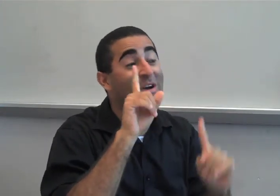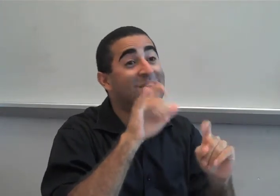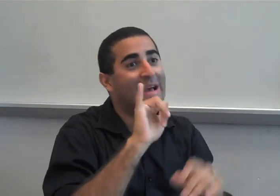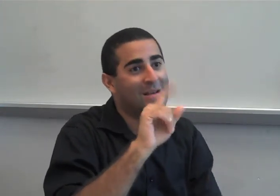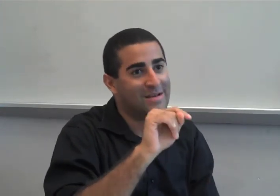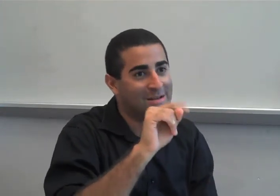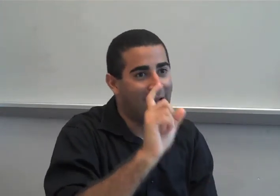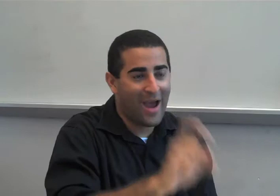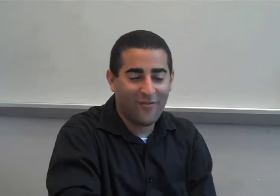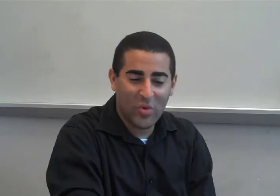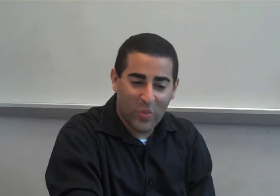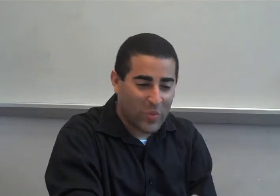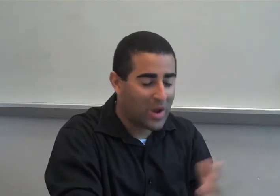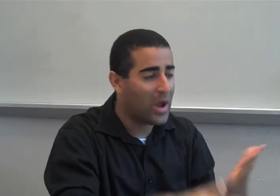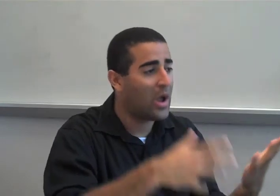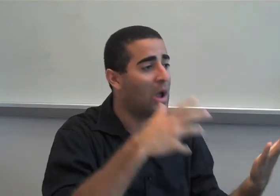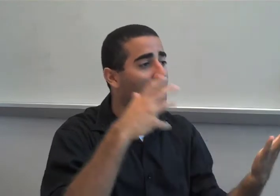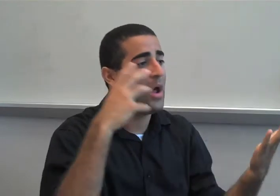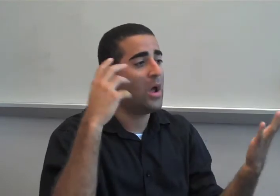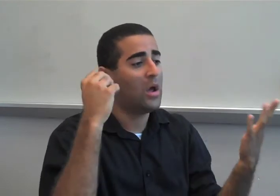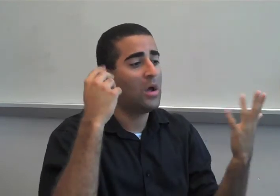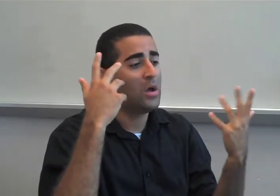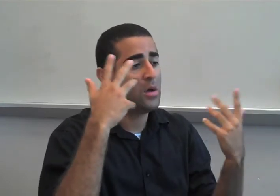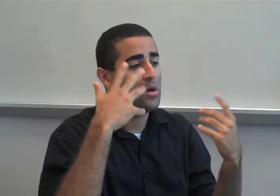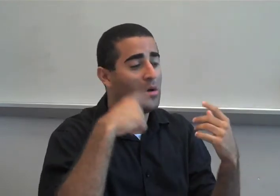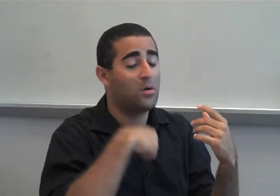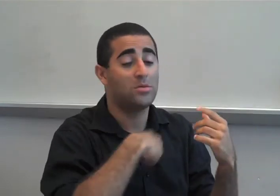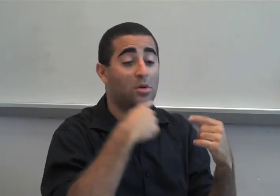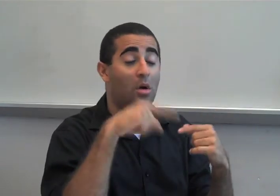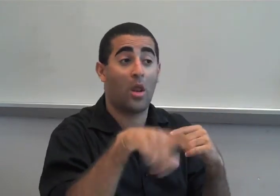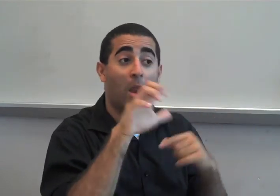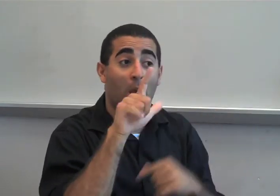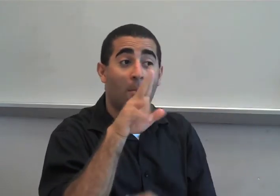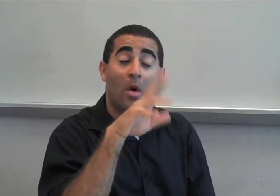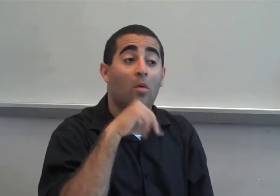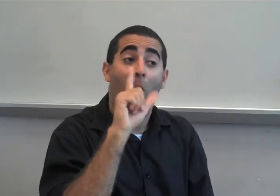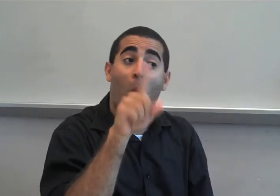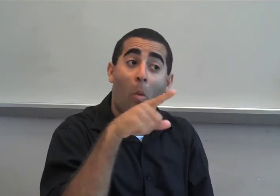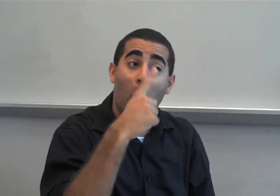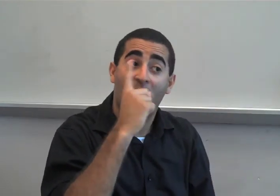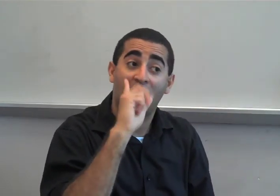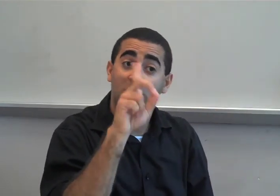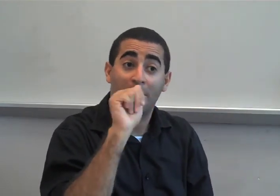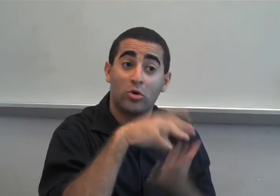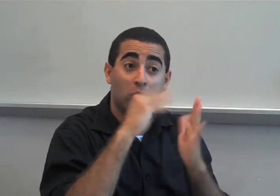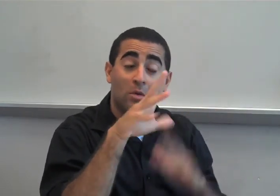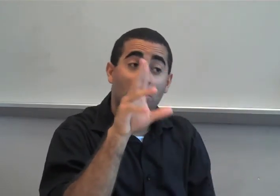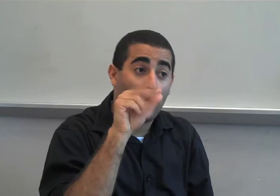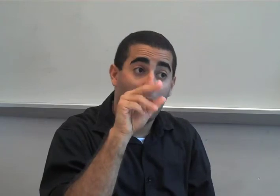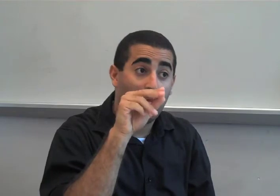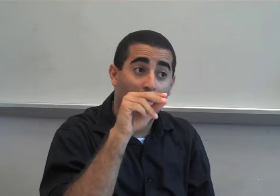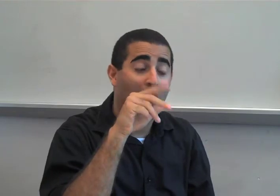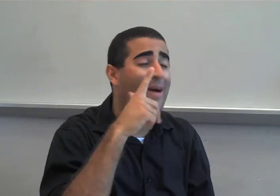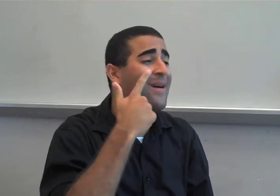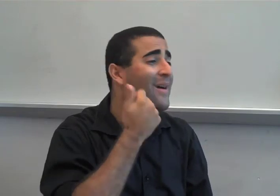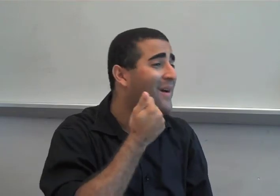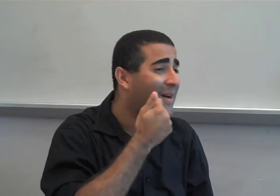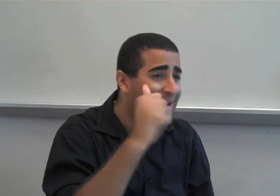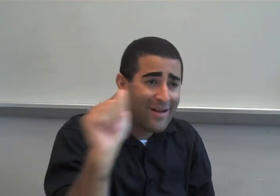look for opportunities. You have to look for opportunities. You know, like with this club, you know, it's not just for deaf students. It's